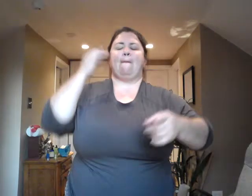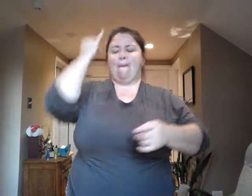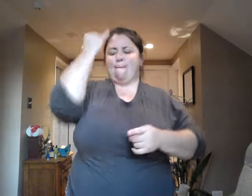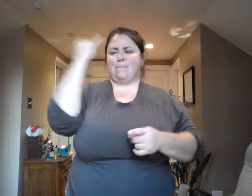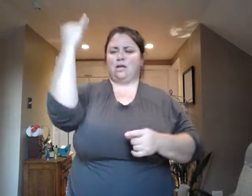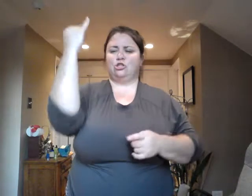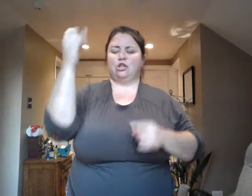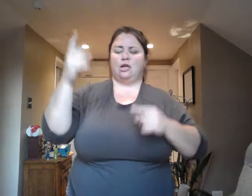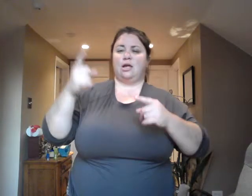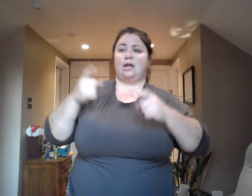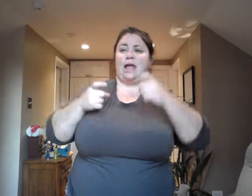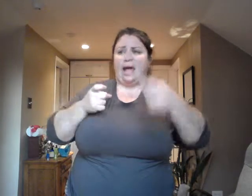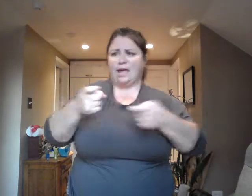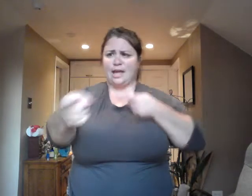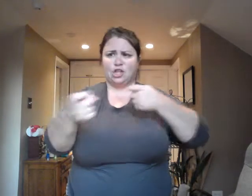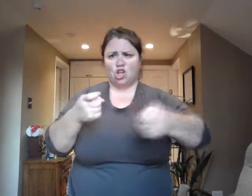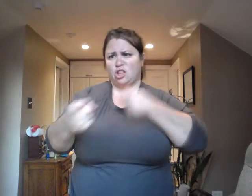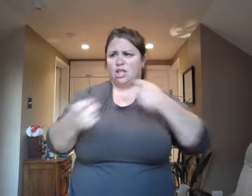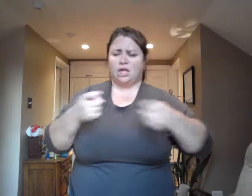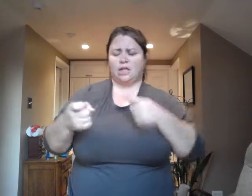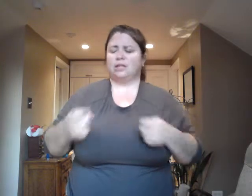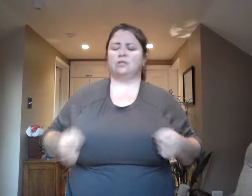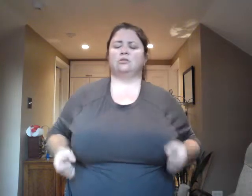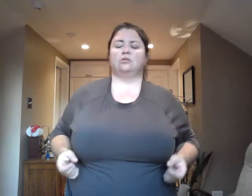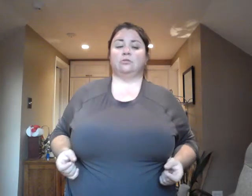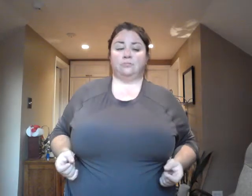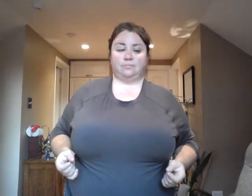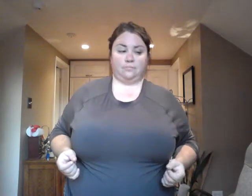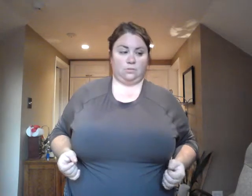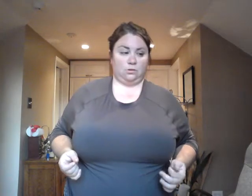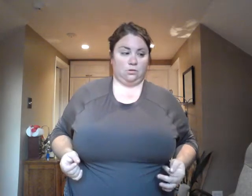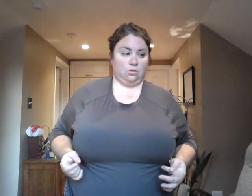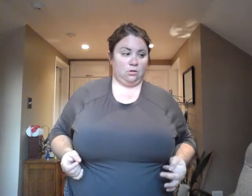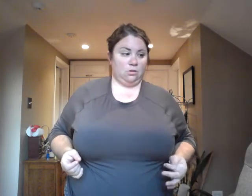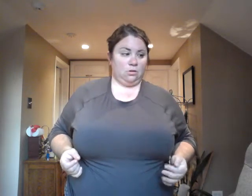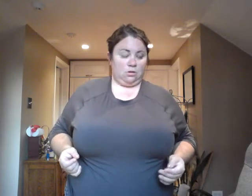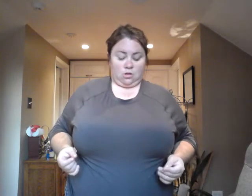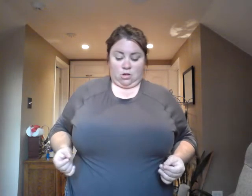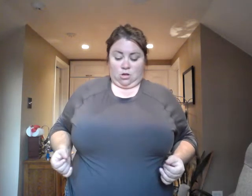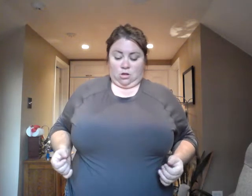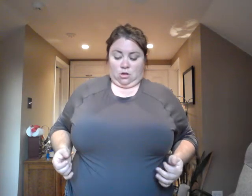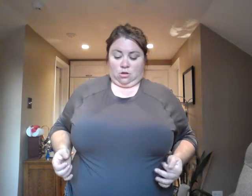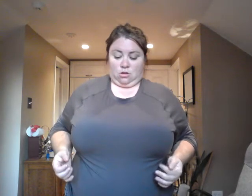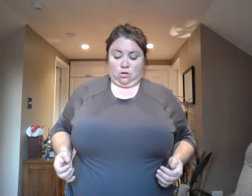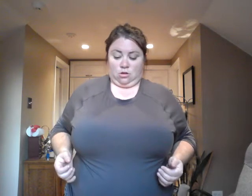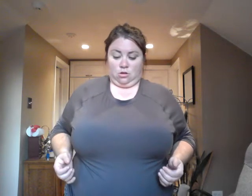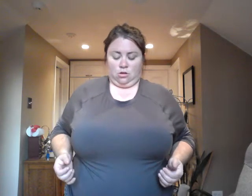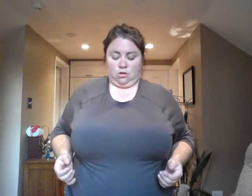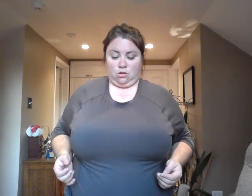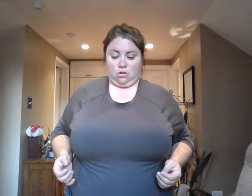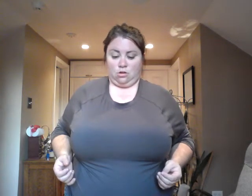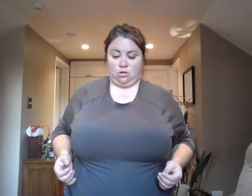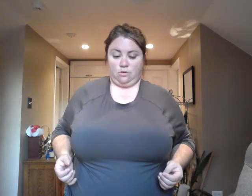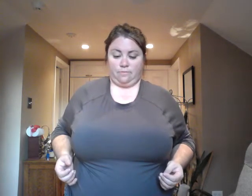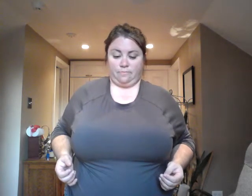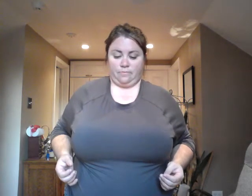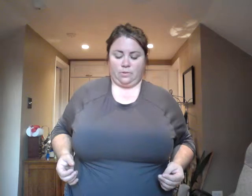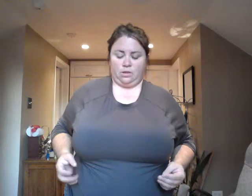experience we've had began in thought and was projected into the world of being. Thoughts with feeling